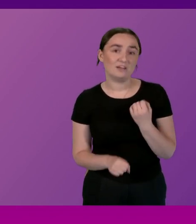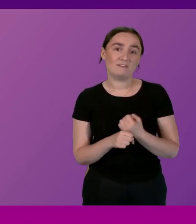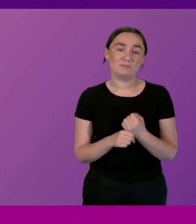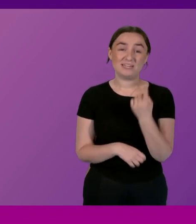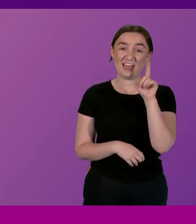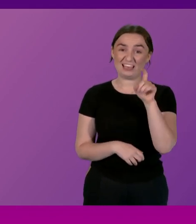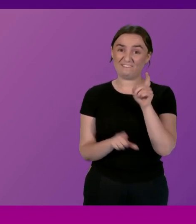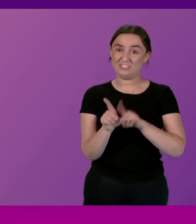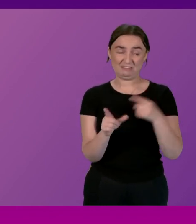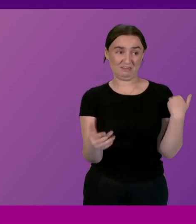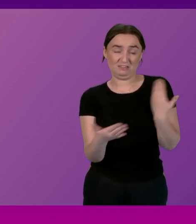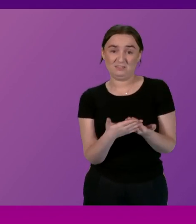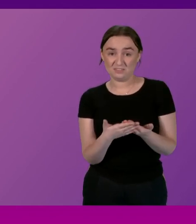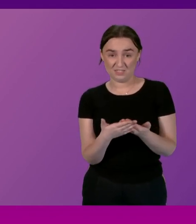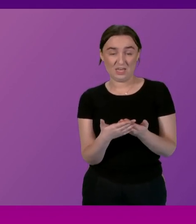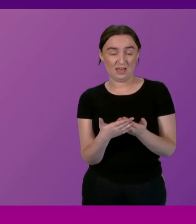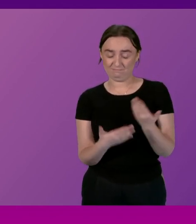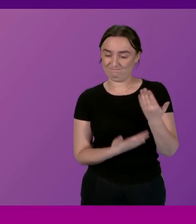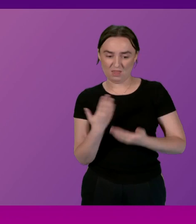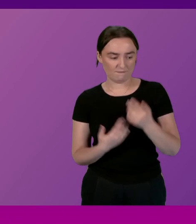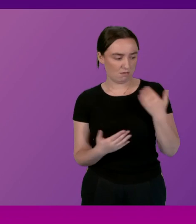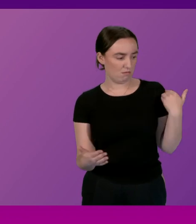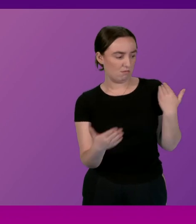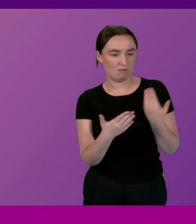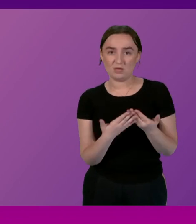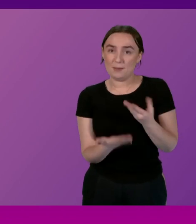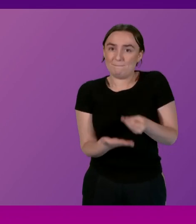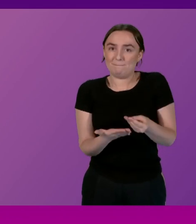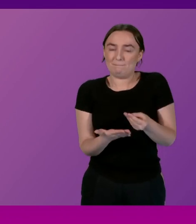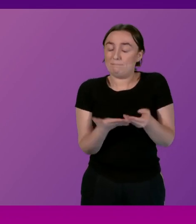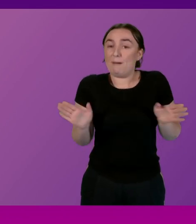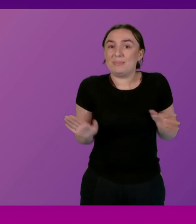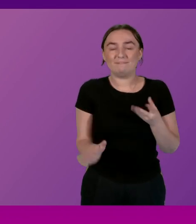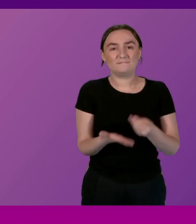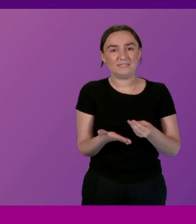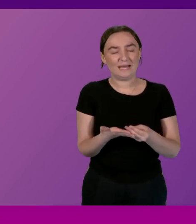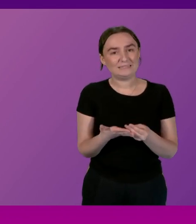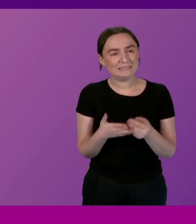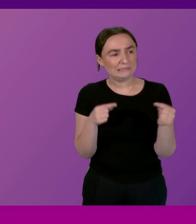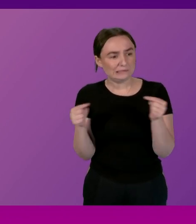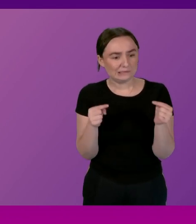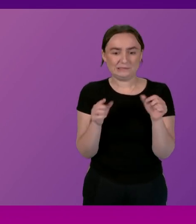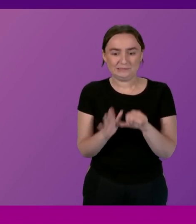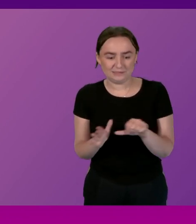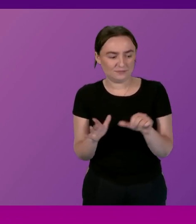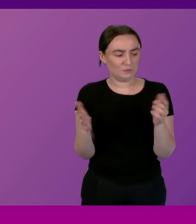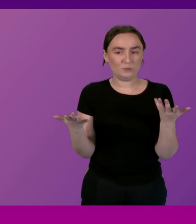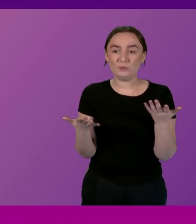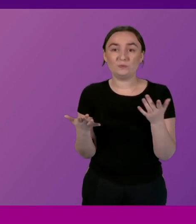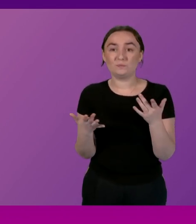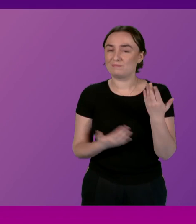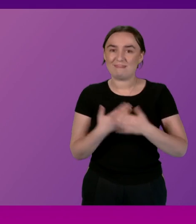and I've never seen the finances the public finances as constrained and difficult and challenging and that's not just the Scottish government